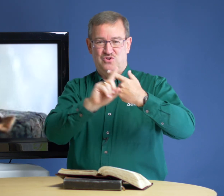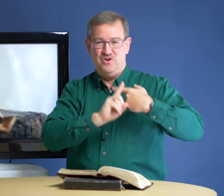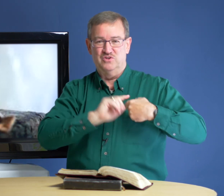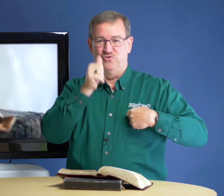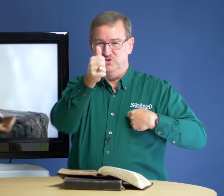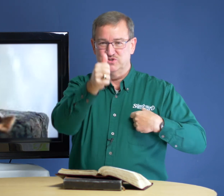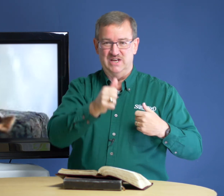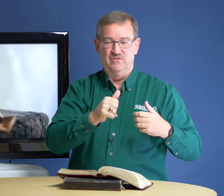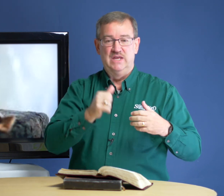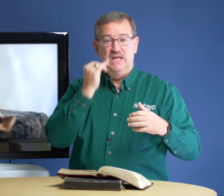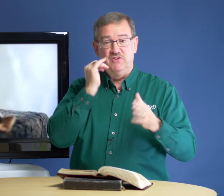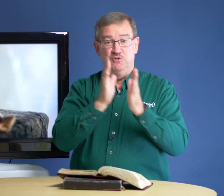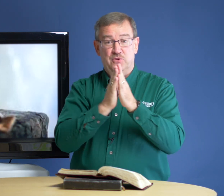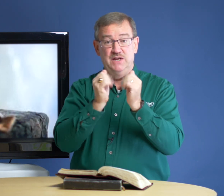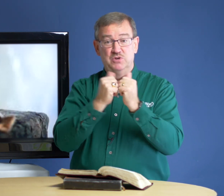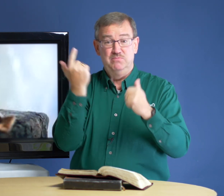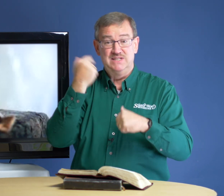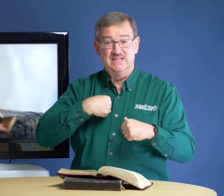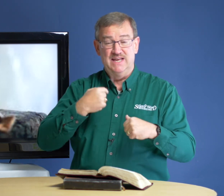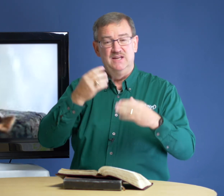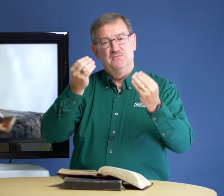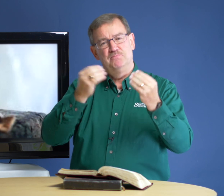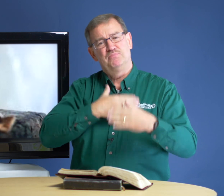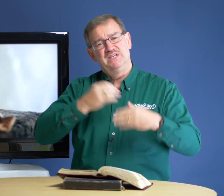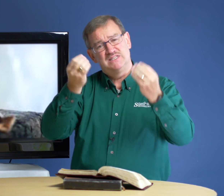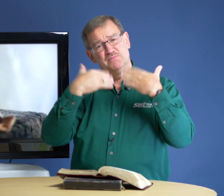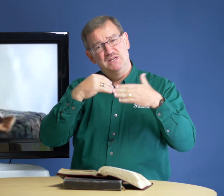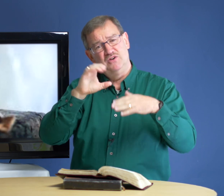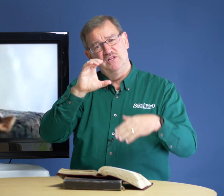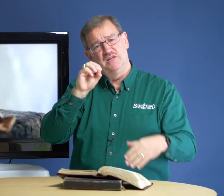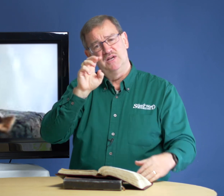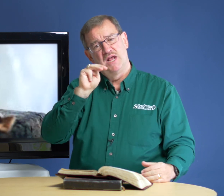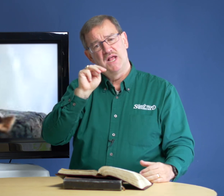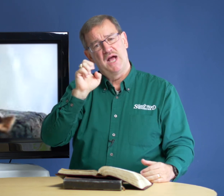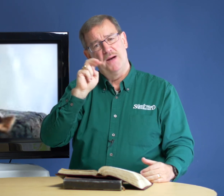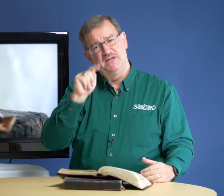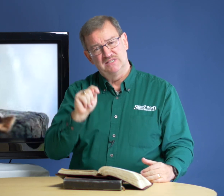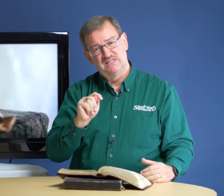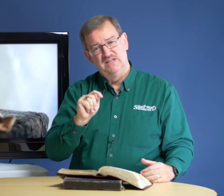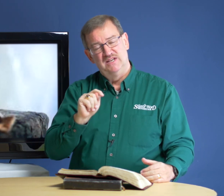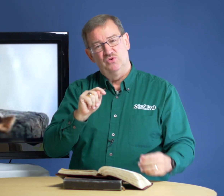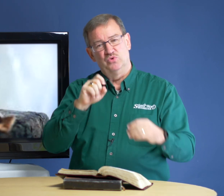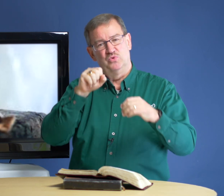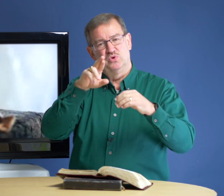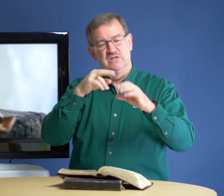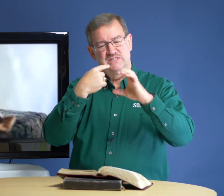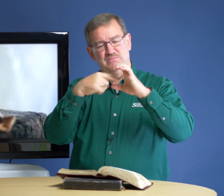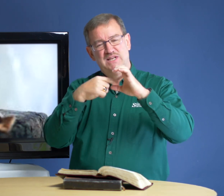cross for yourself. If you prayed with me today, please let me know in the comments or, or send me an